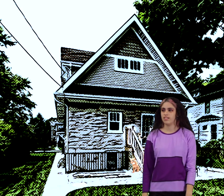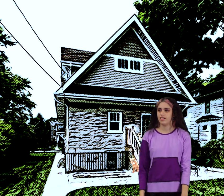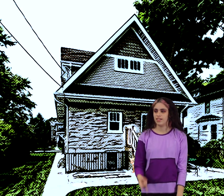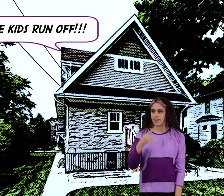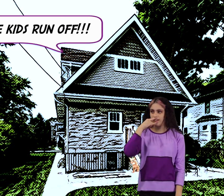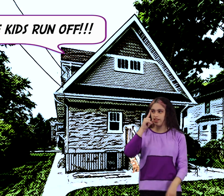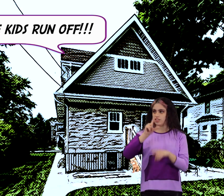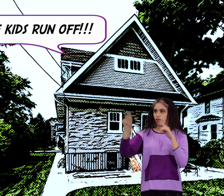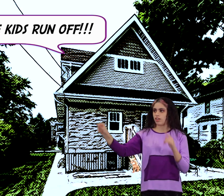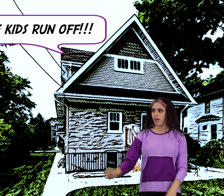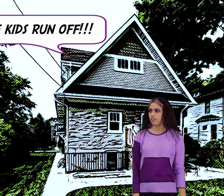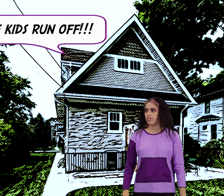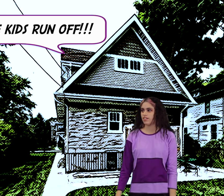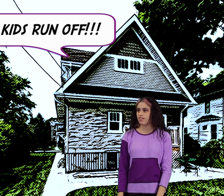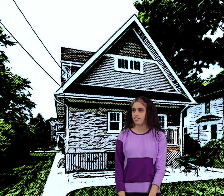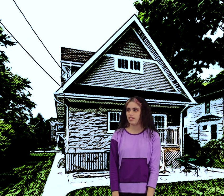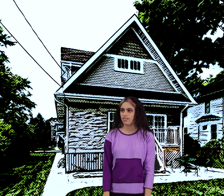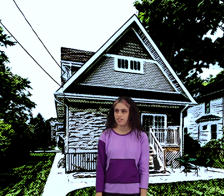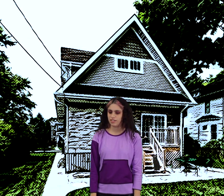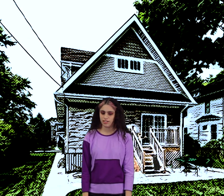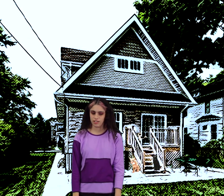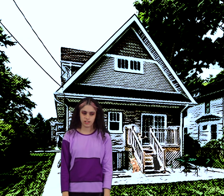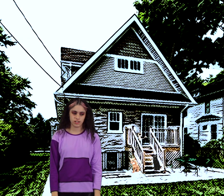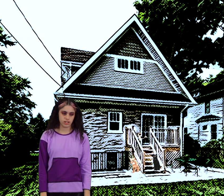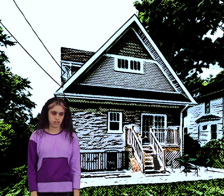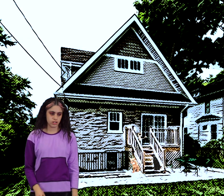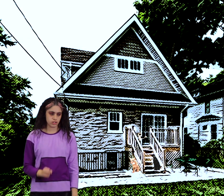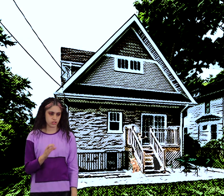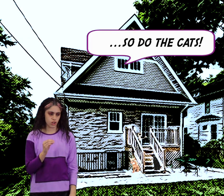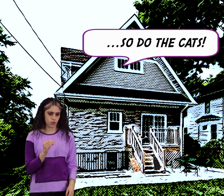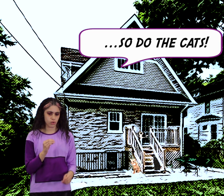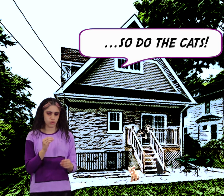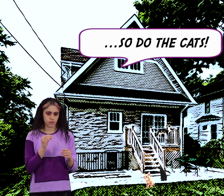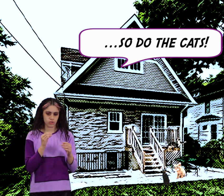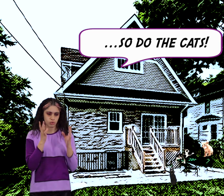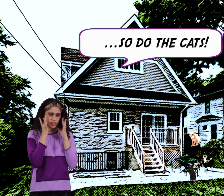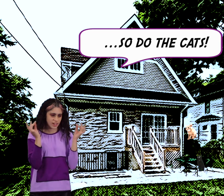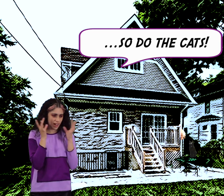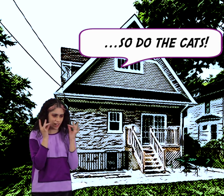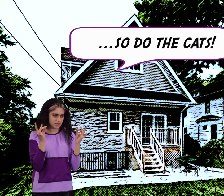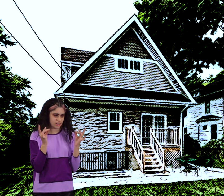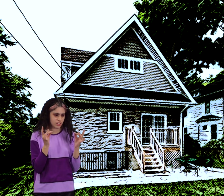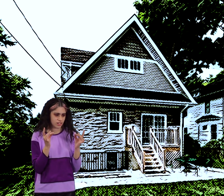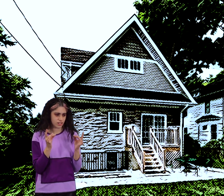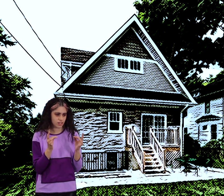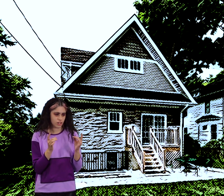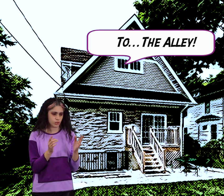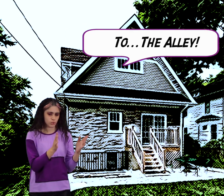the kids fall off so to the cat to